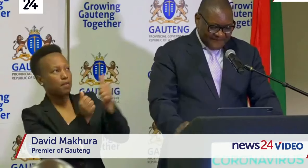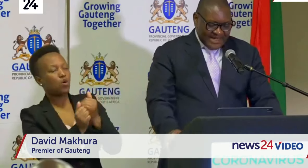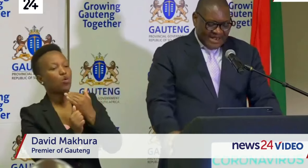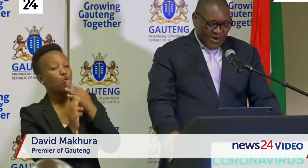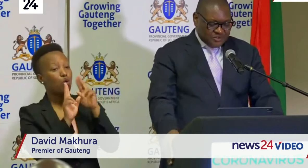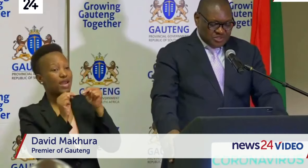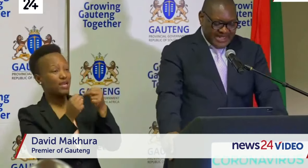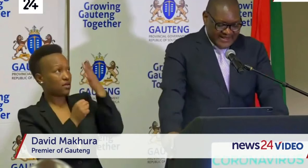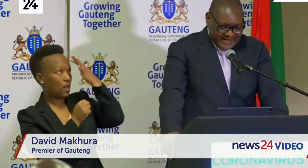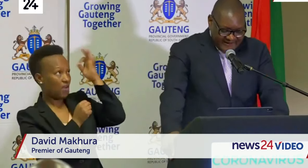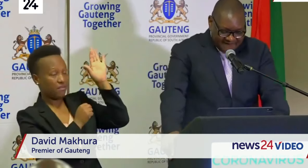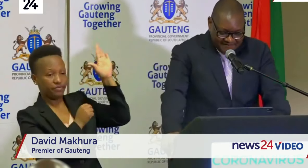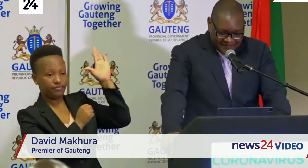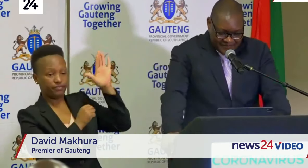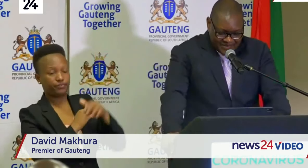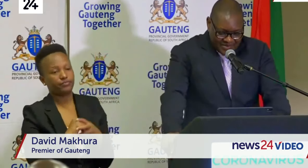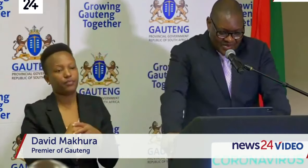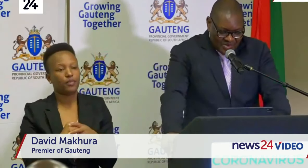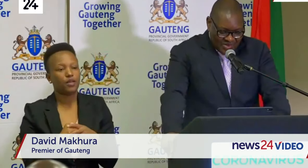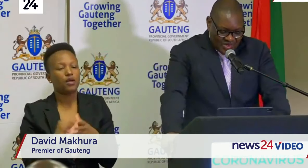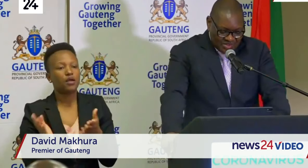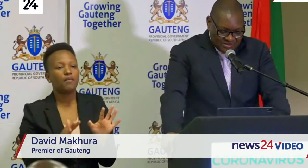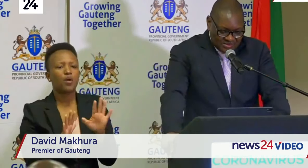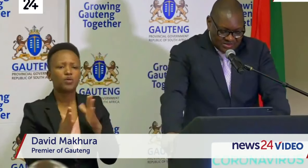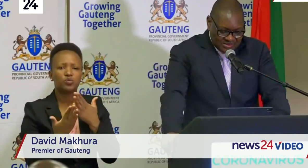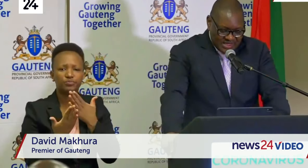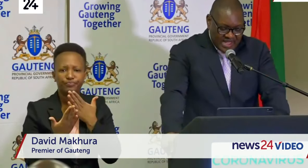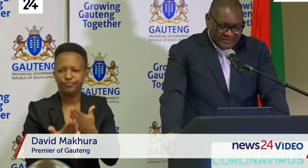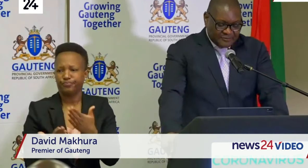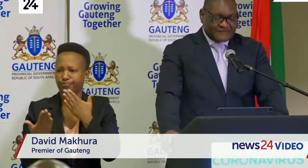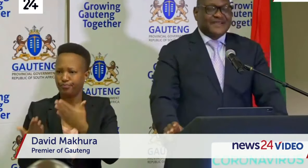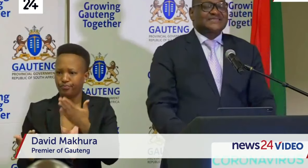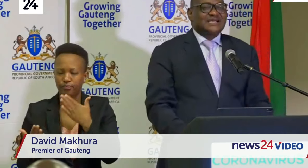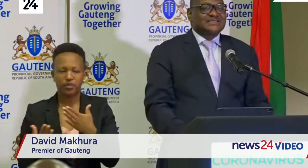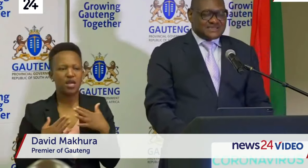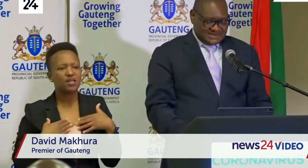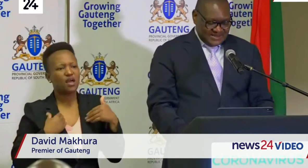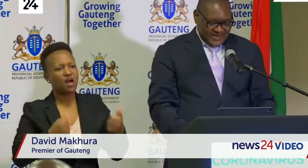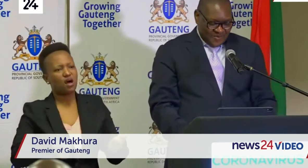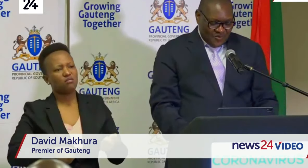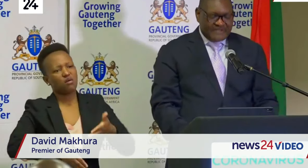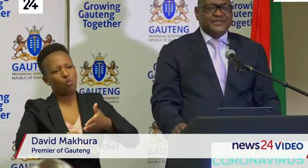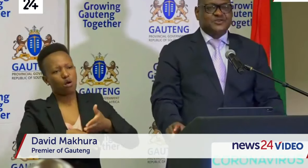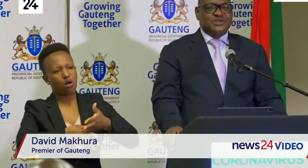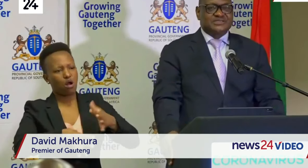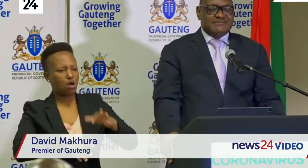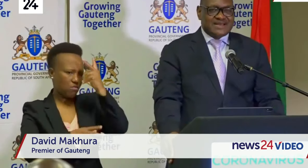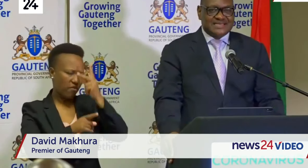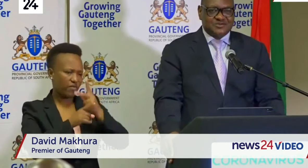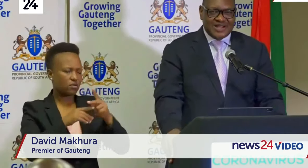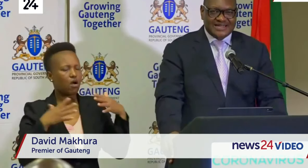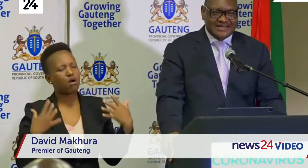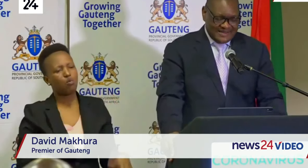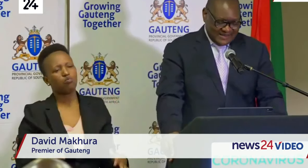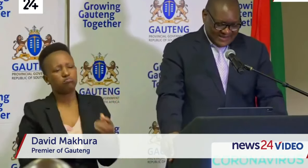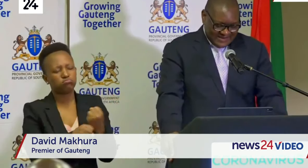I want to thank all the health professionals who have been doing tremendous